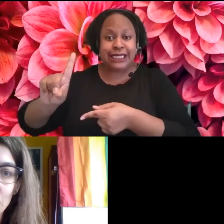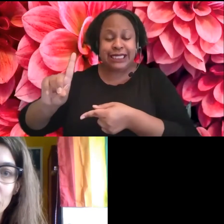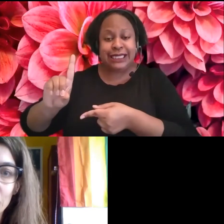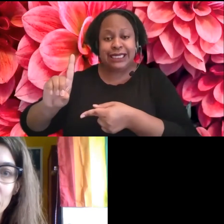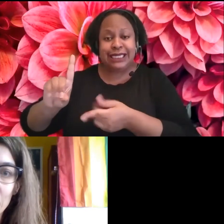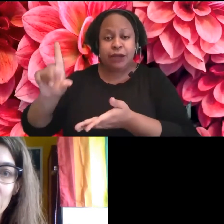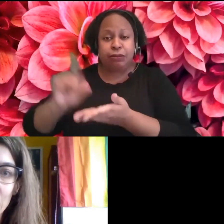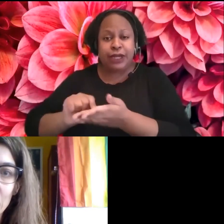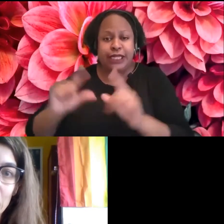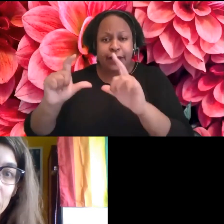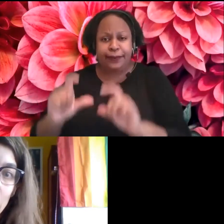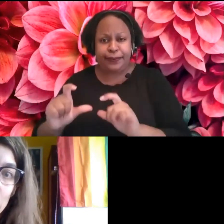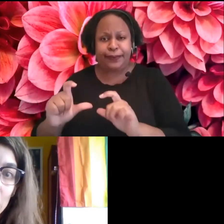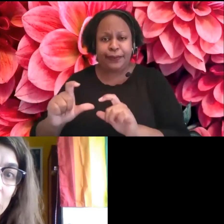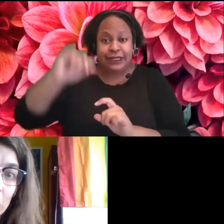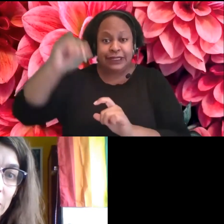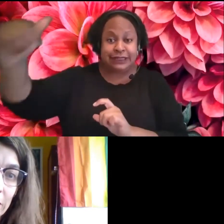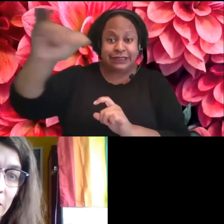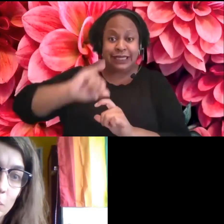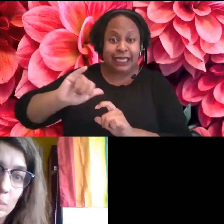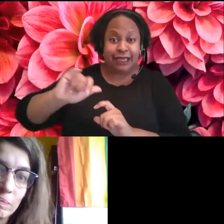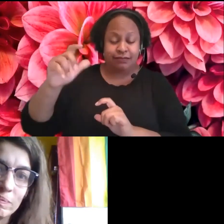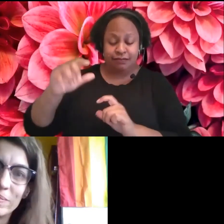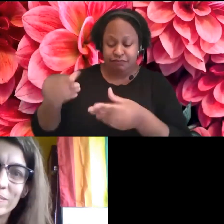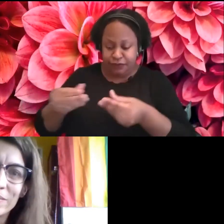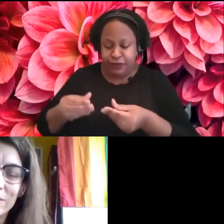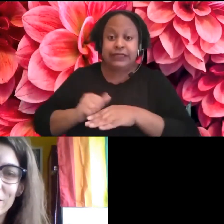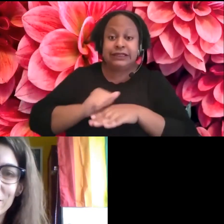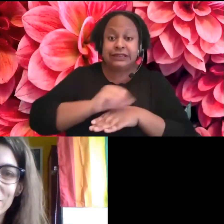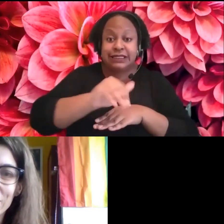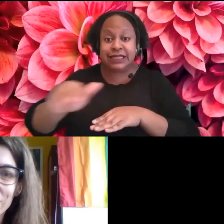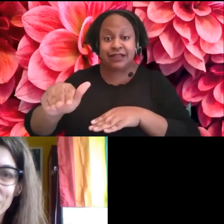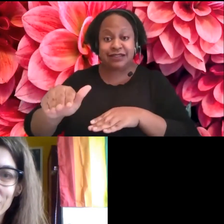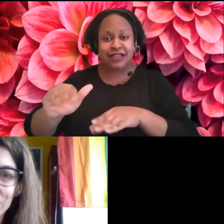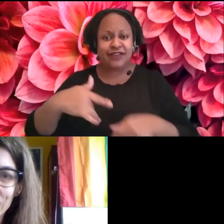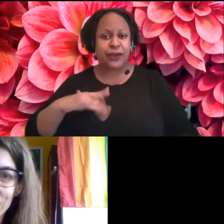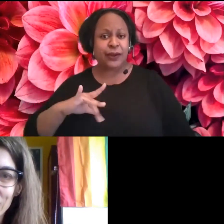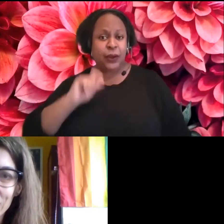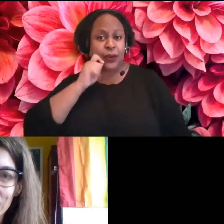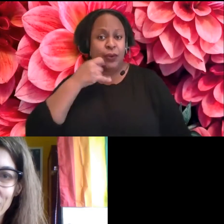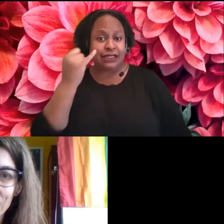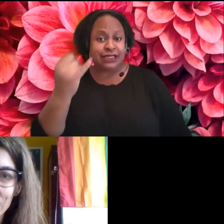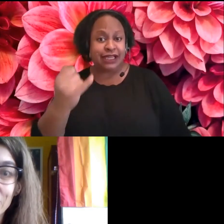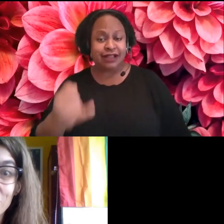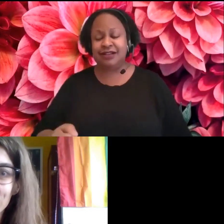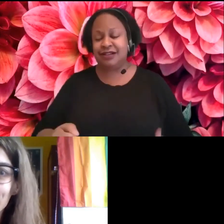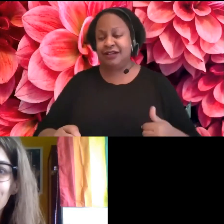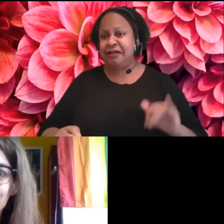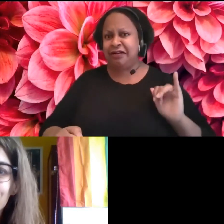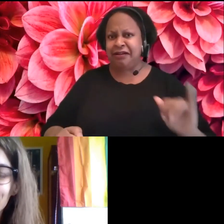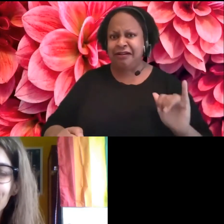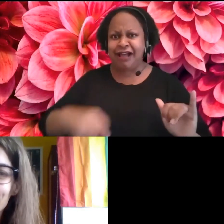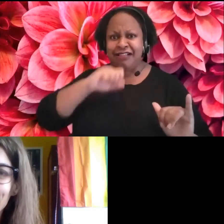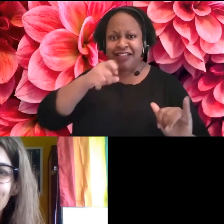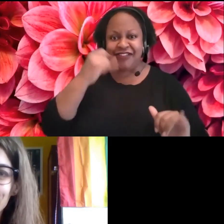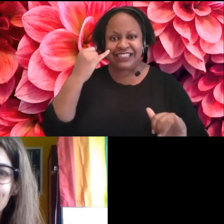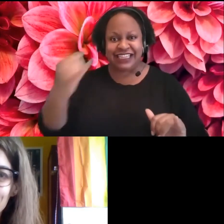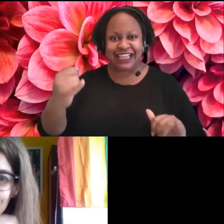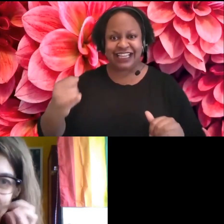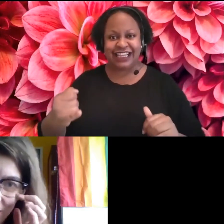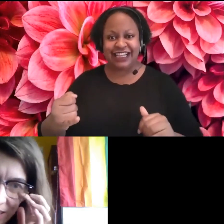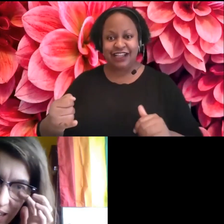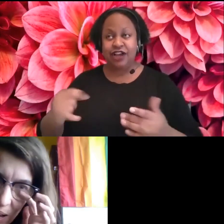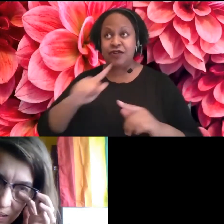Um, so I thought that was a really cool idea. I personally love that. That's